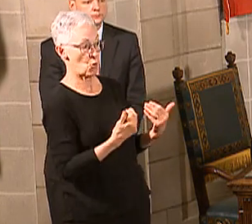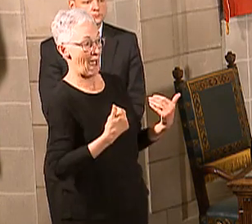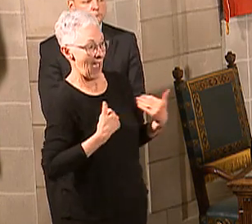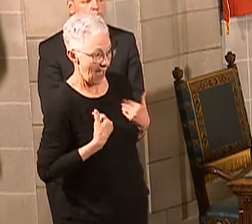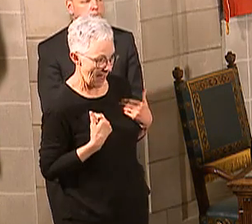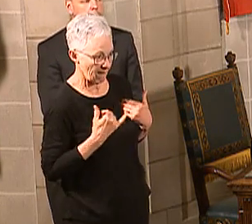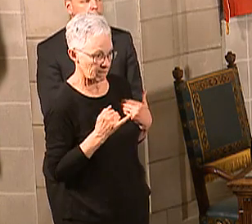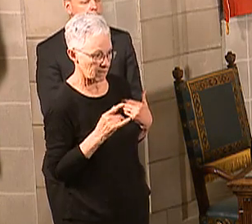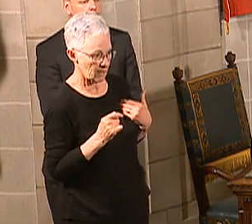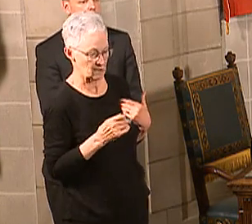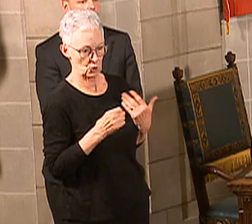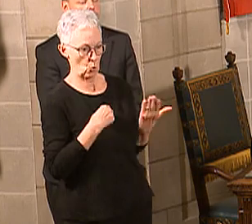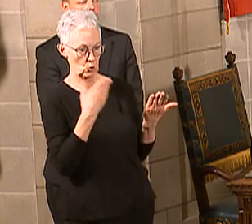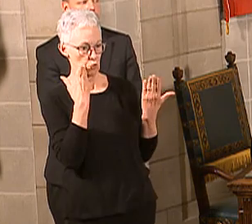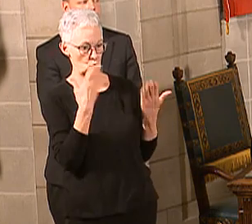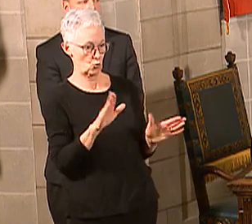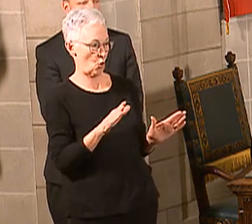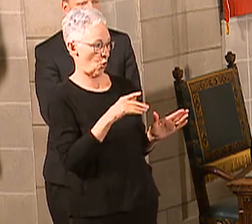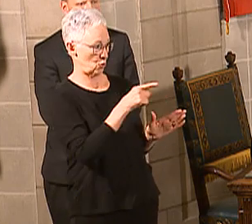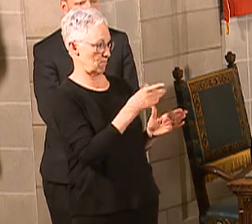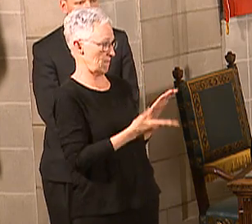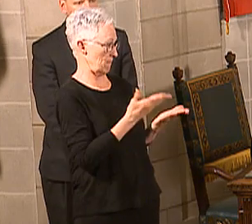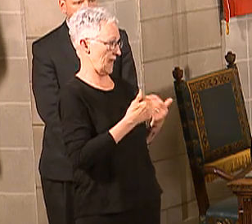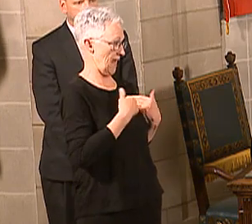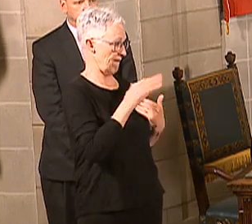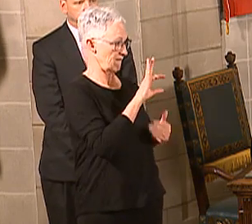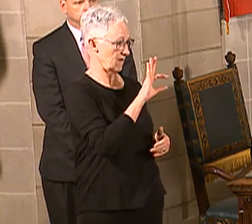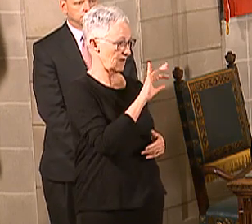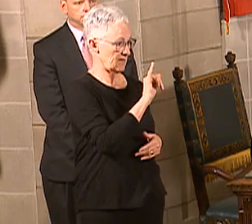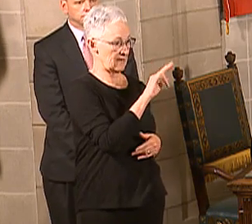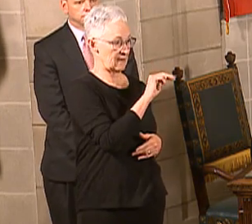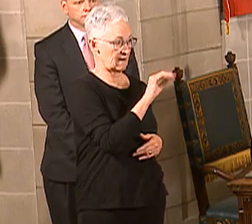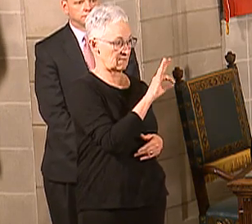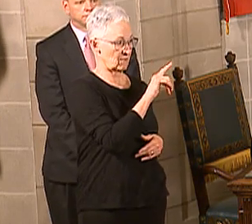have the regular flu versus have coronavirus. So, you're absolutely right. We just don't know.